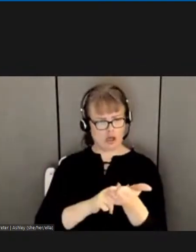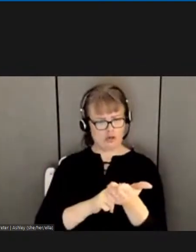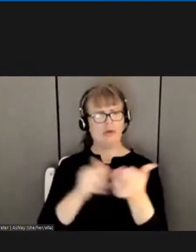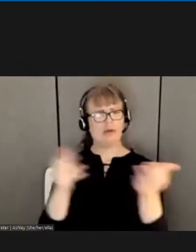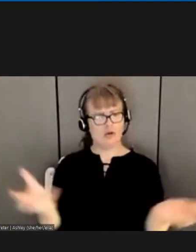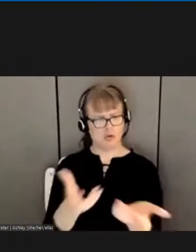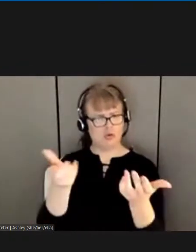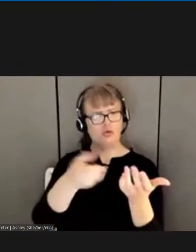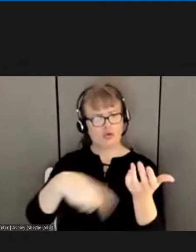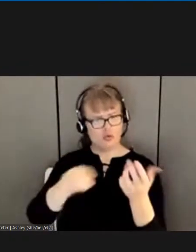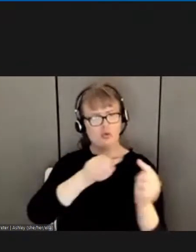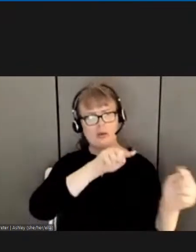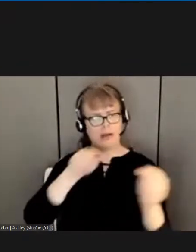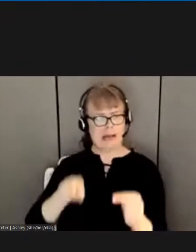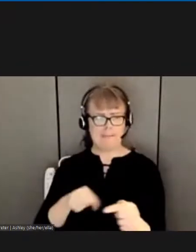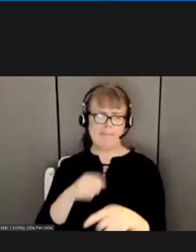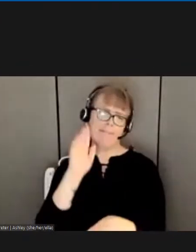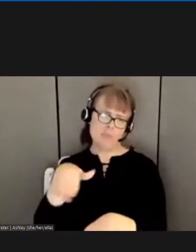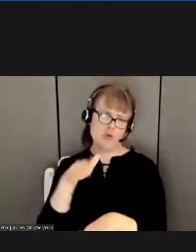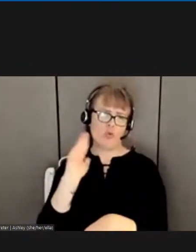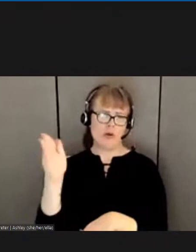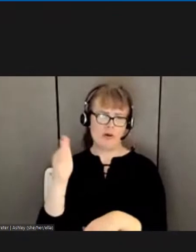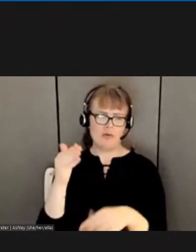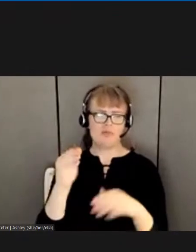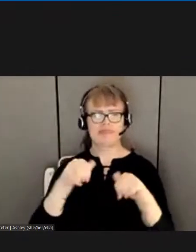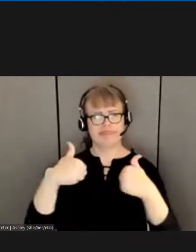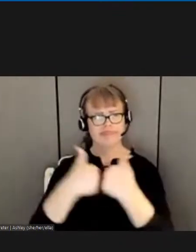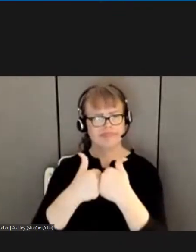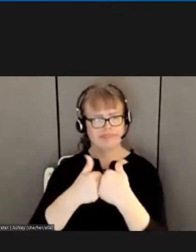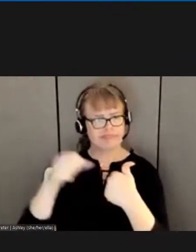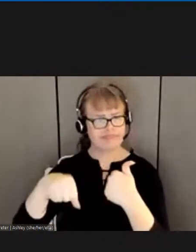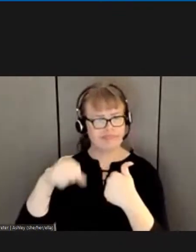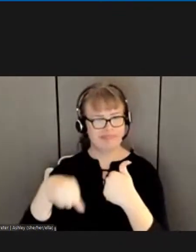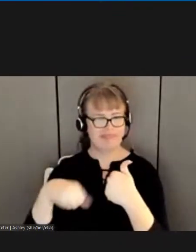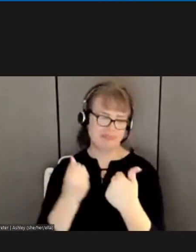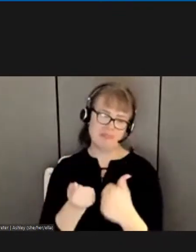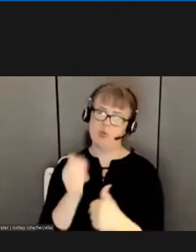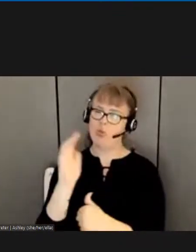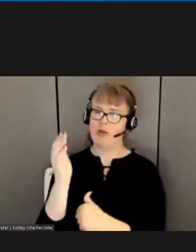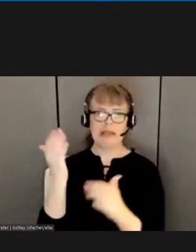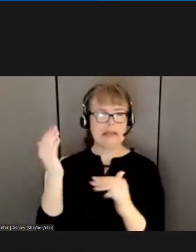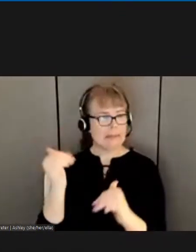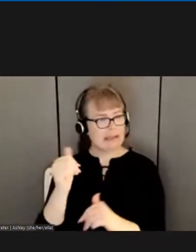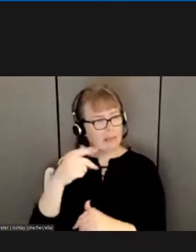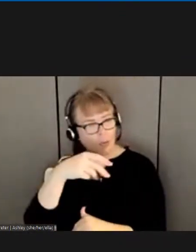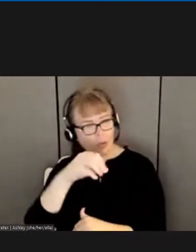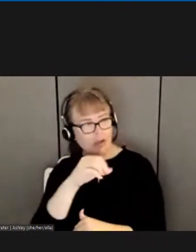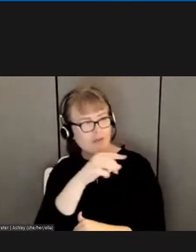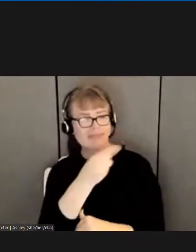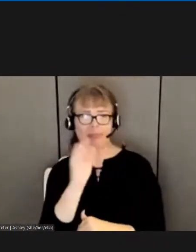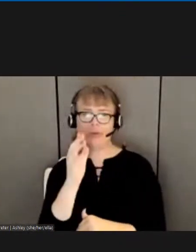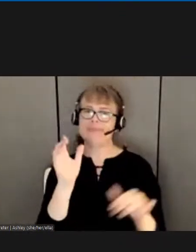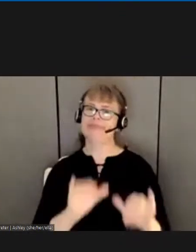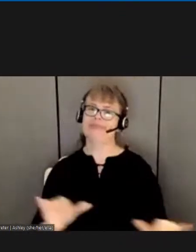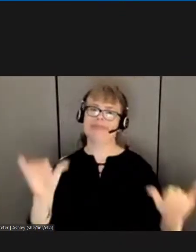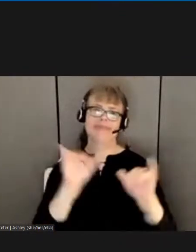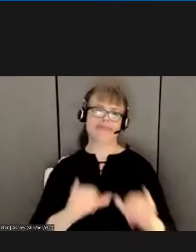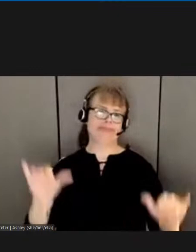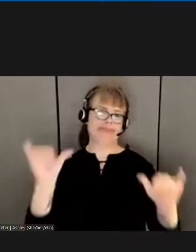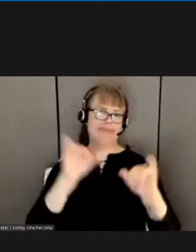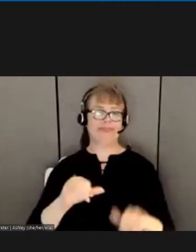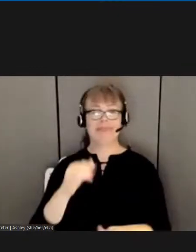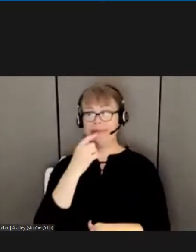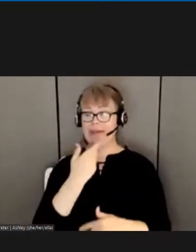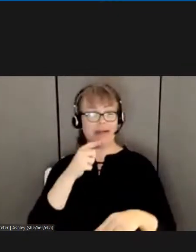challenges we expect the postal service to make the same demands as last contract that they always do about how they cannot afford pay increases